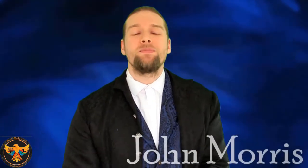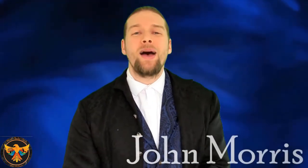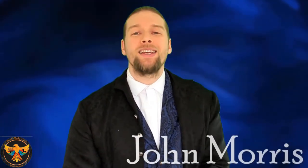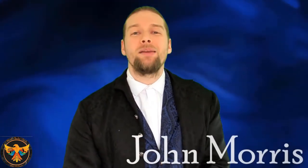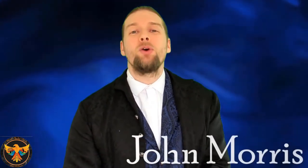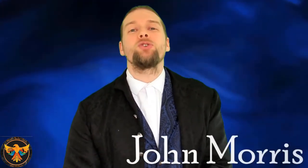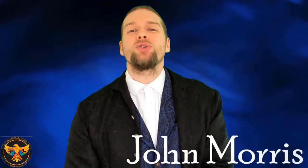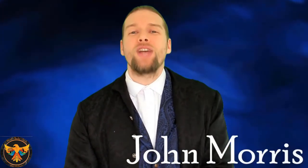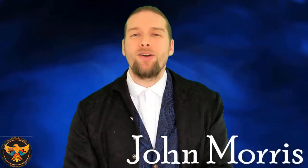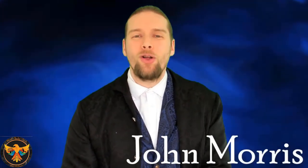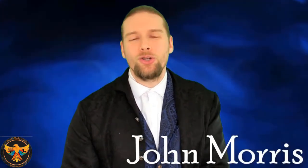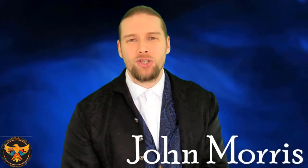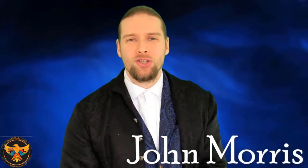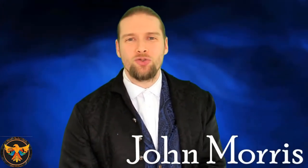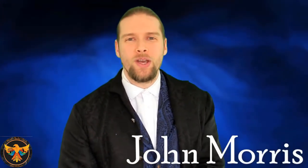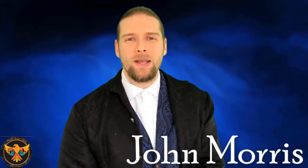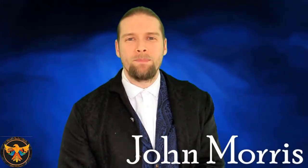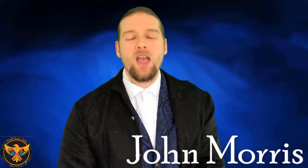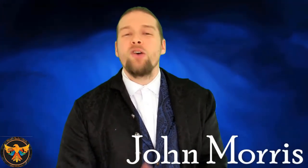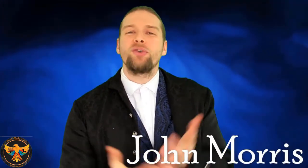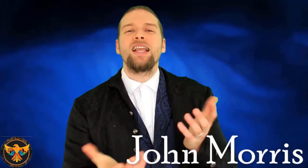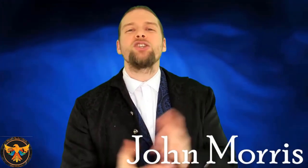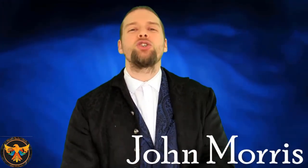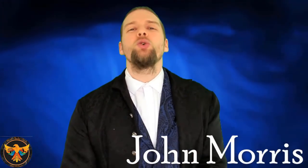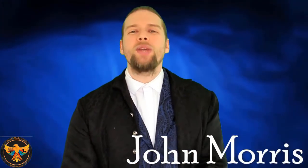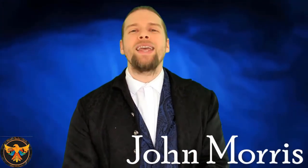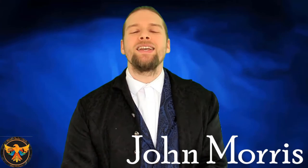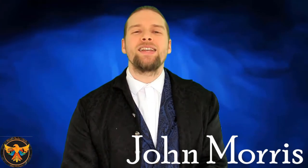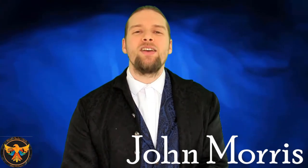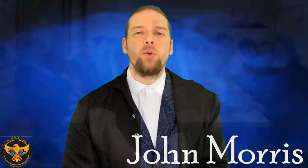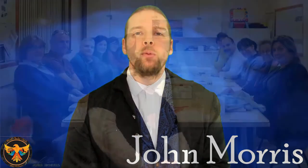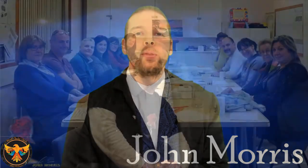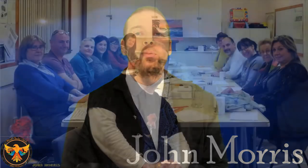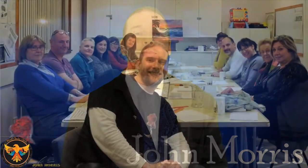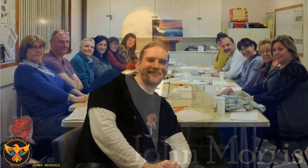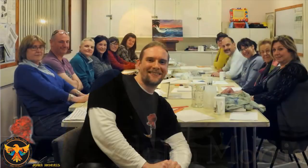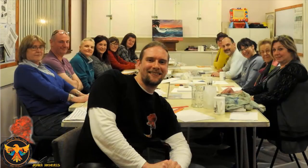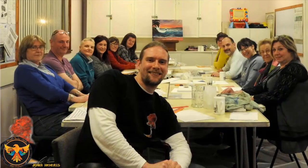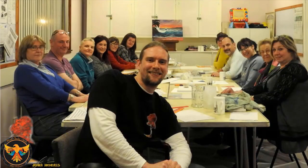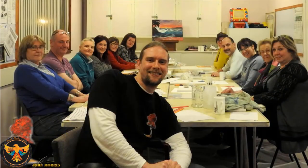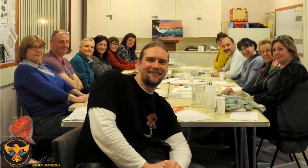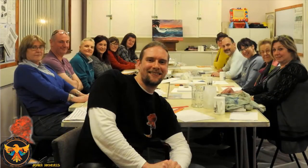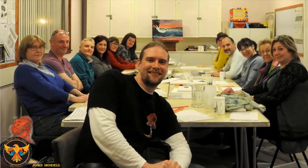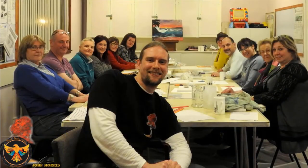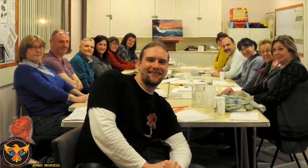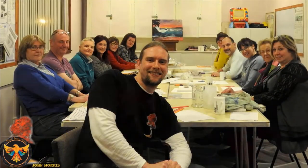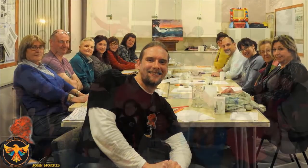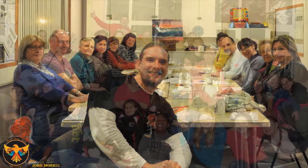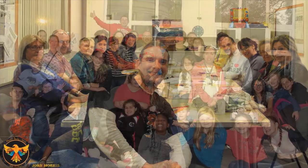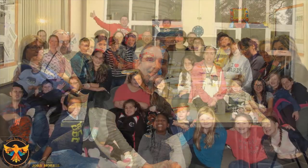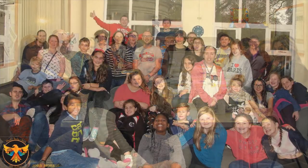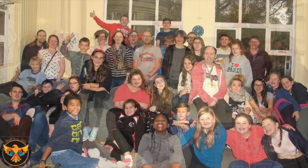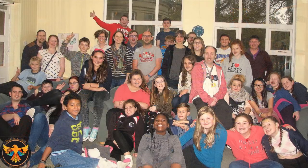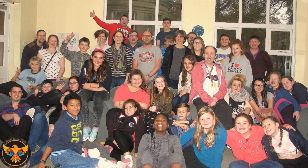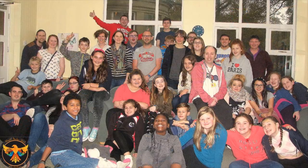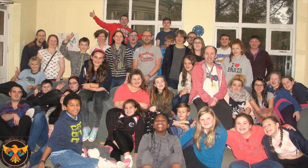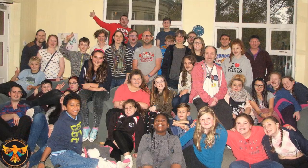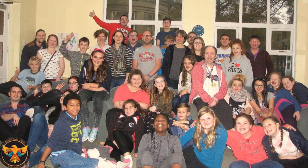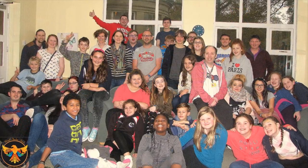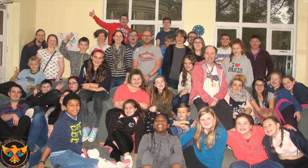mind and I'm also a psychologist in training. For the last two decades, I've worked with people from all walks of life and all over the world, all with a wide